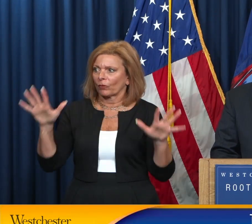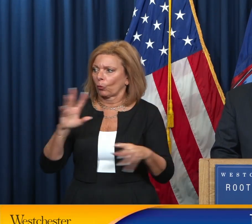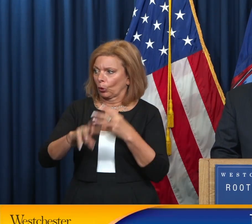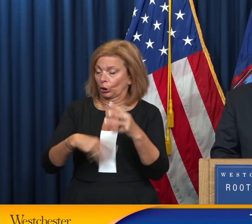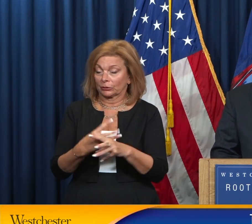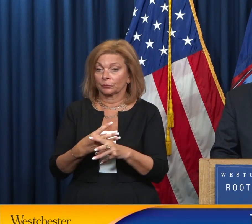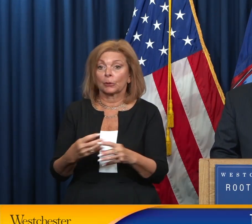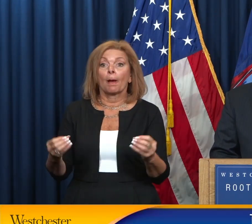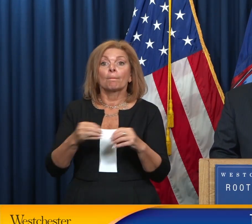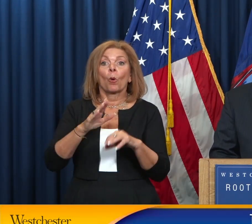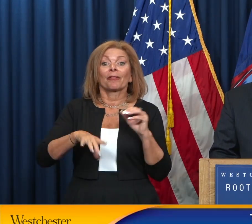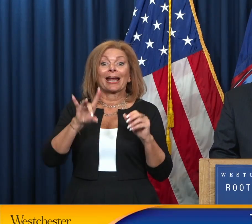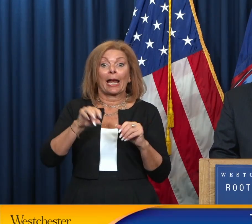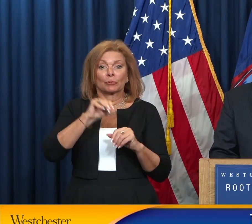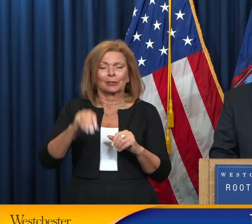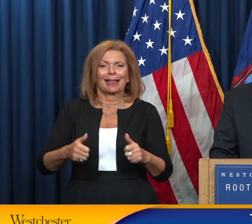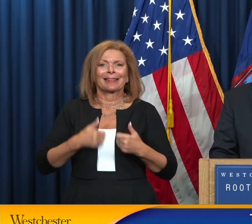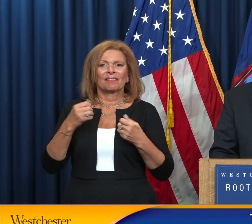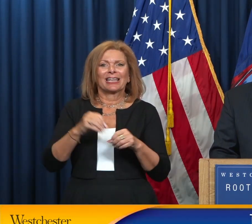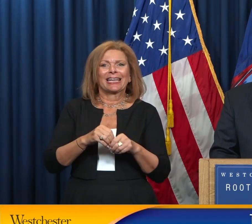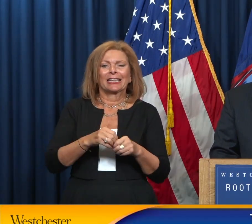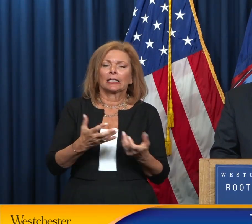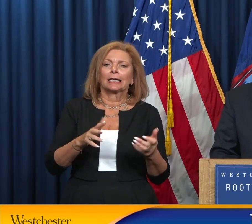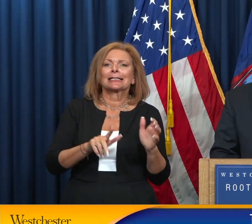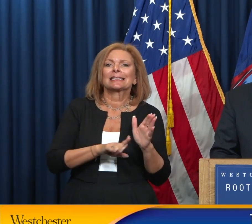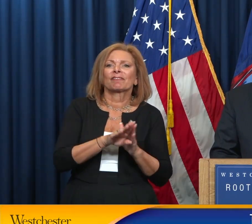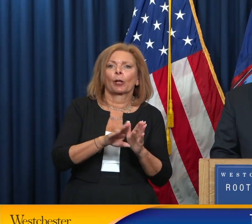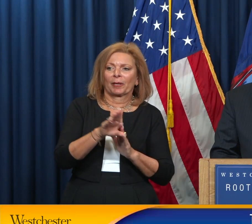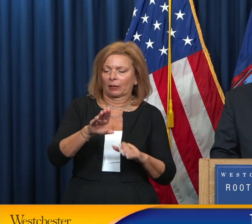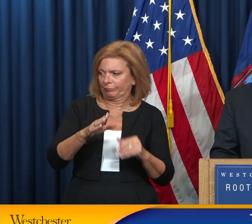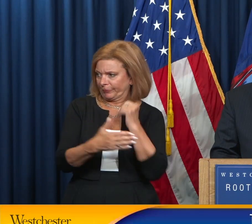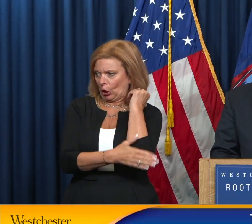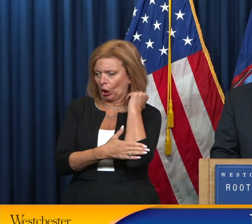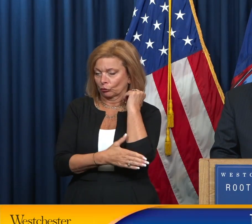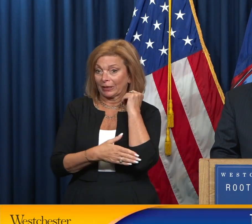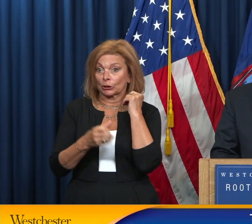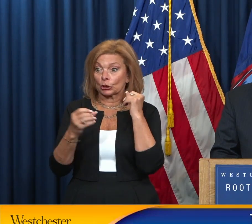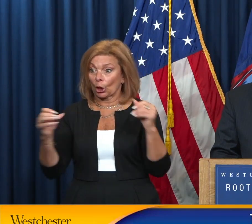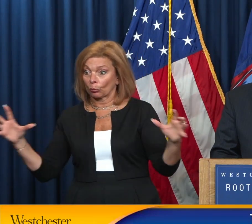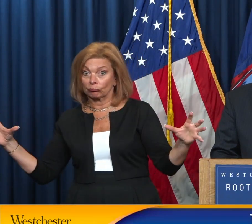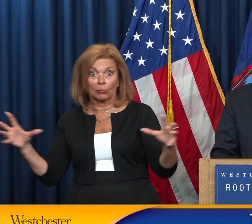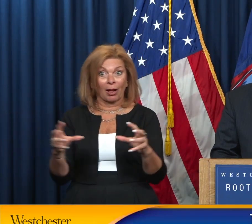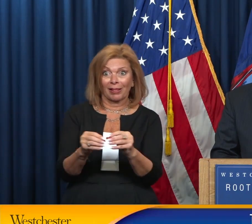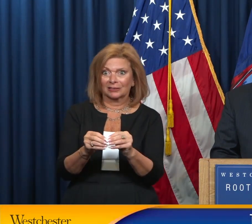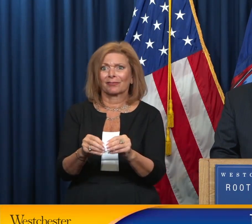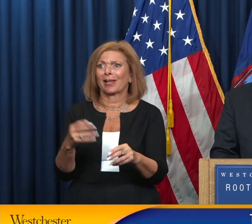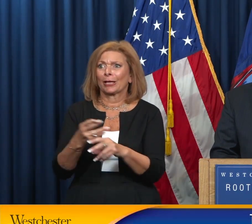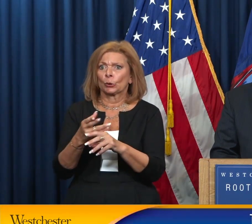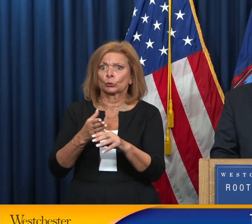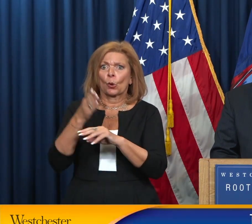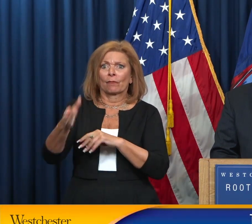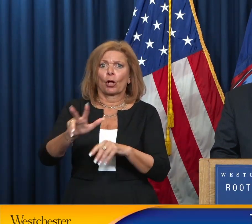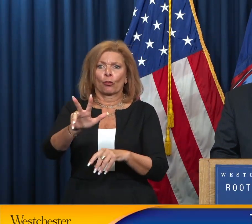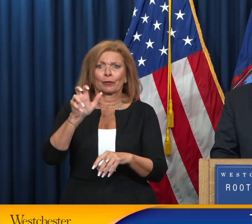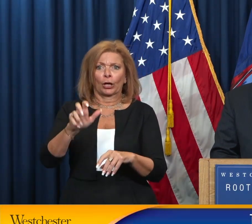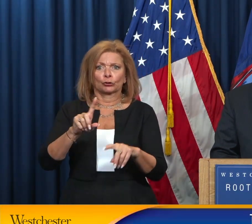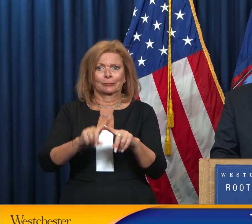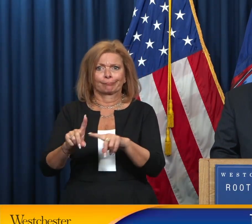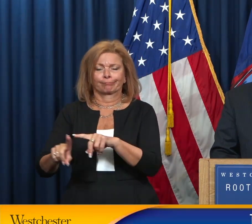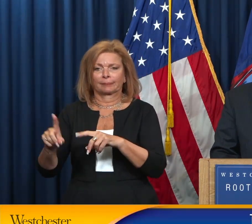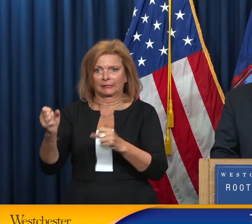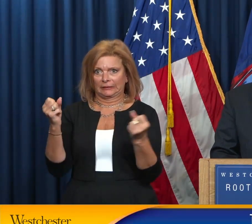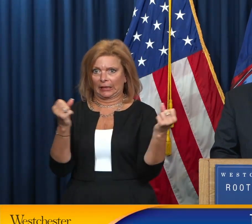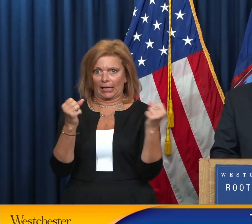% of them live in developing countries, so collectively they use over 300 different sign languages.